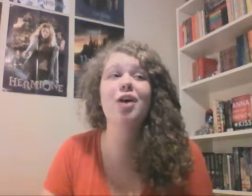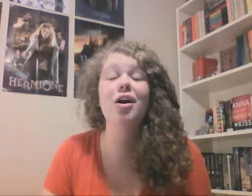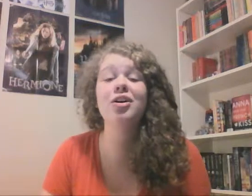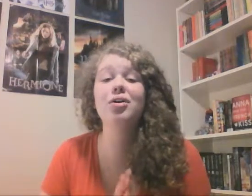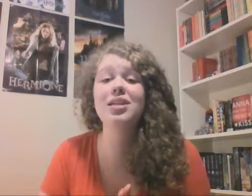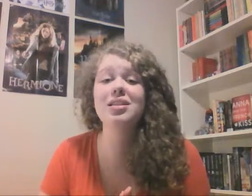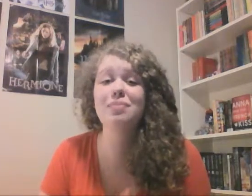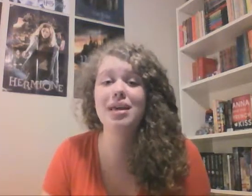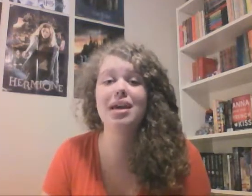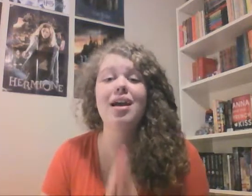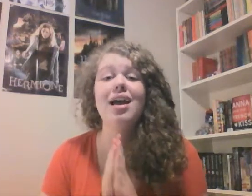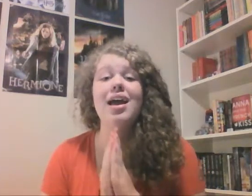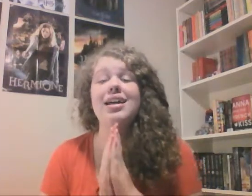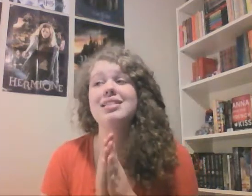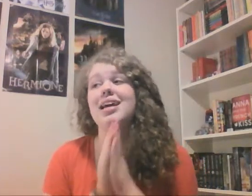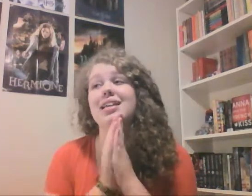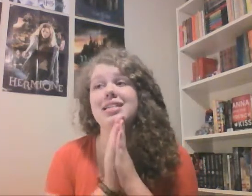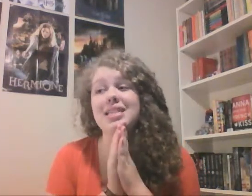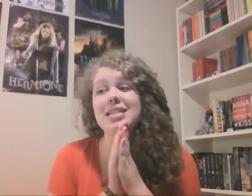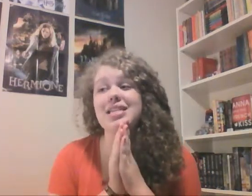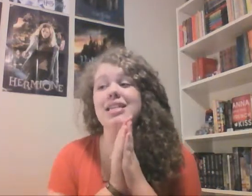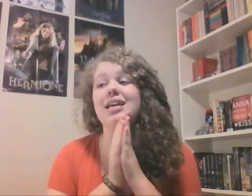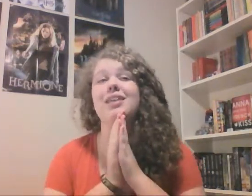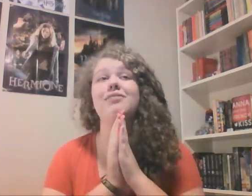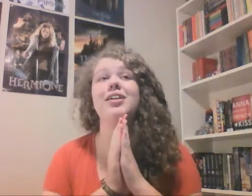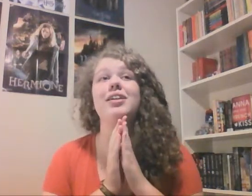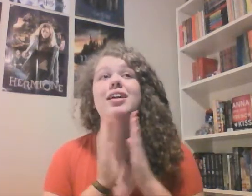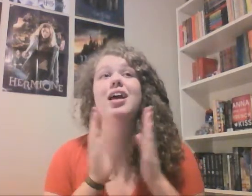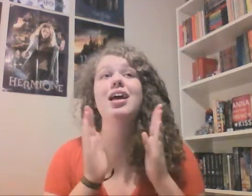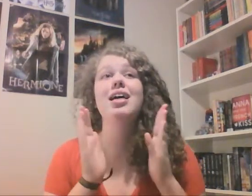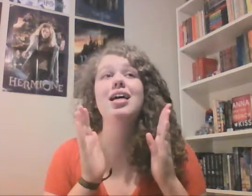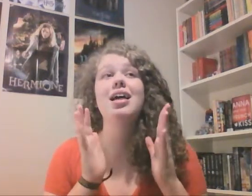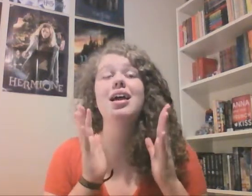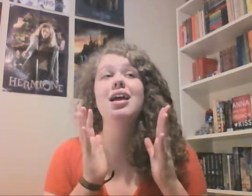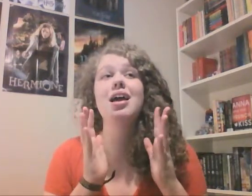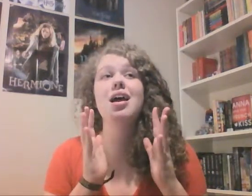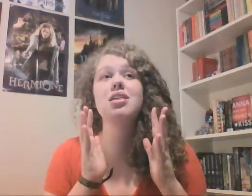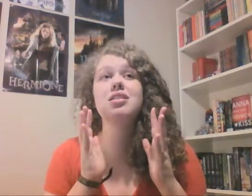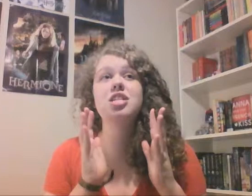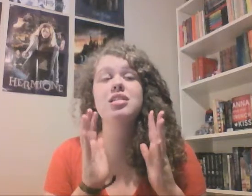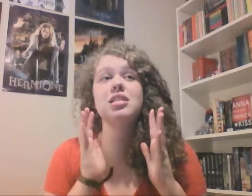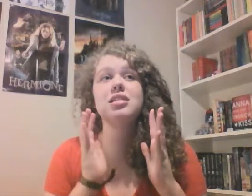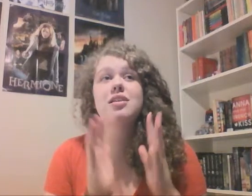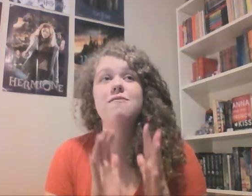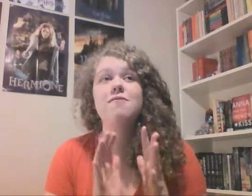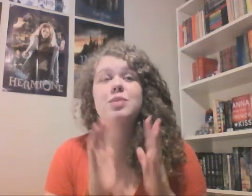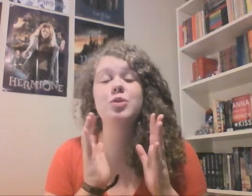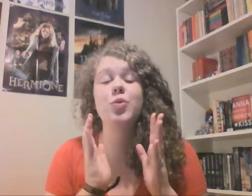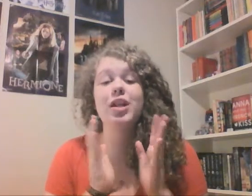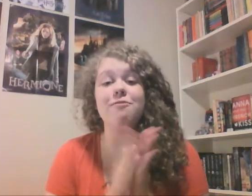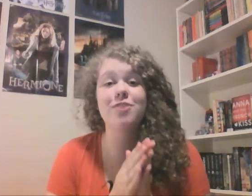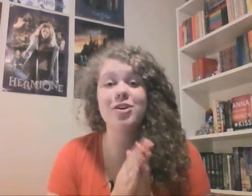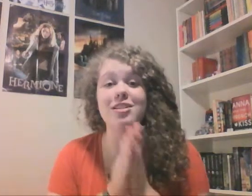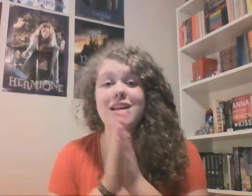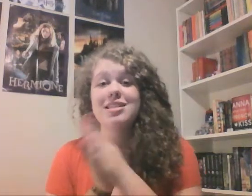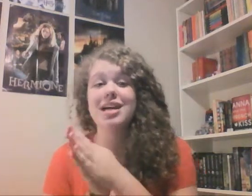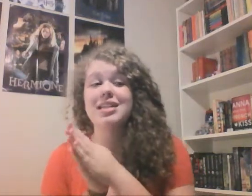not going to be a second season. And I feel like just the difference between a first and a second